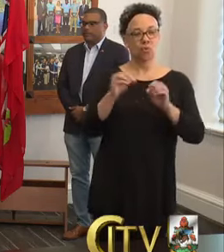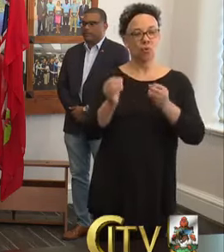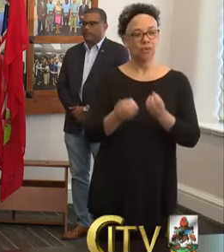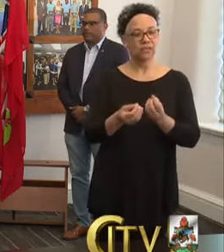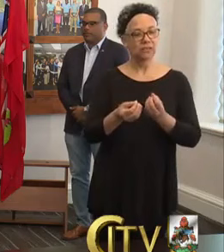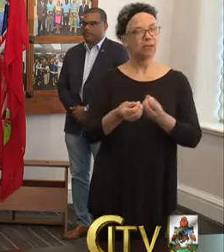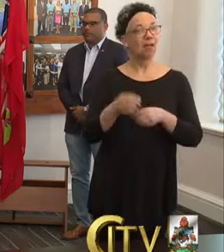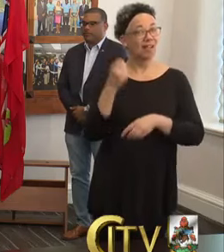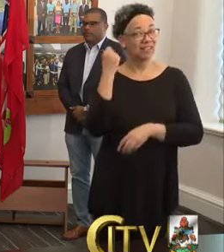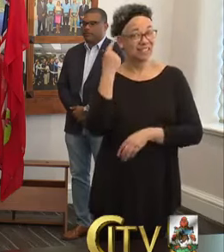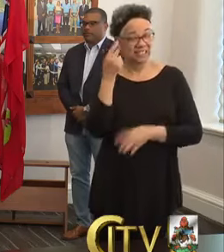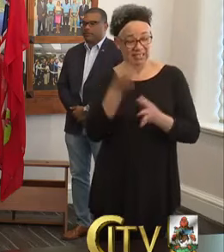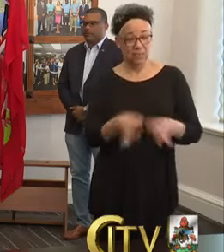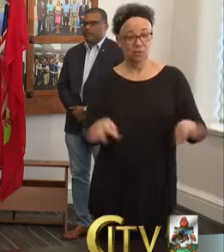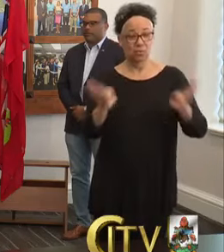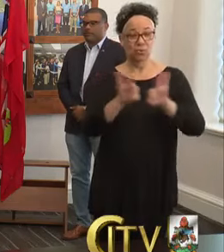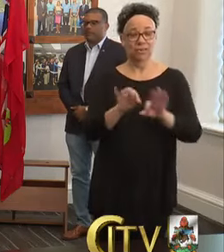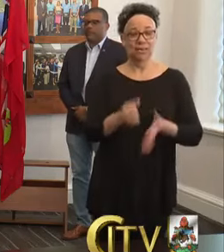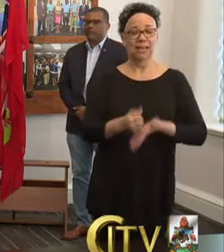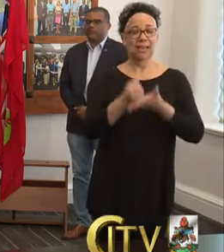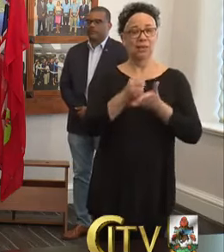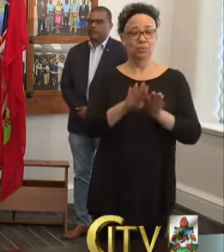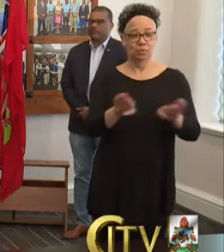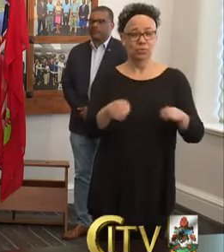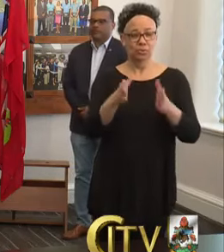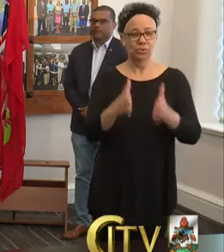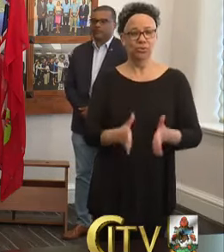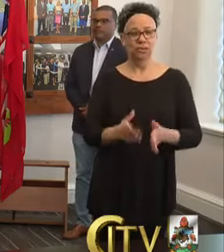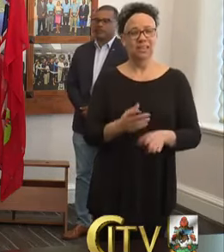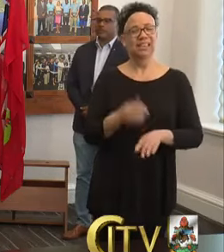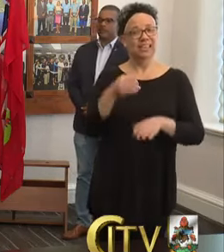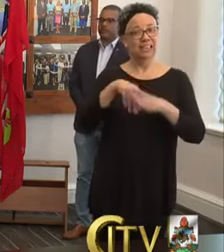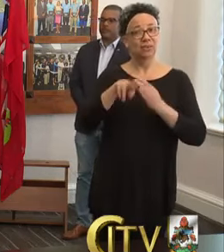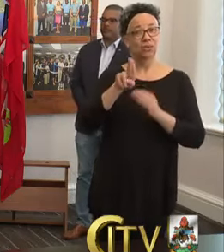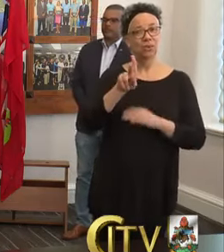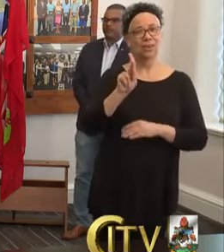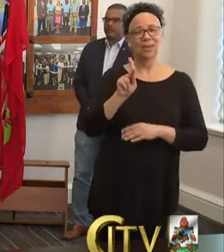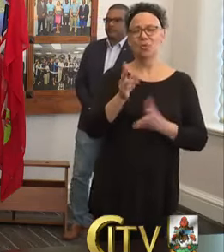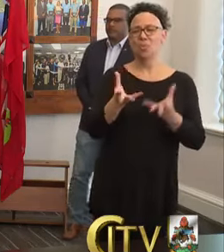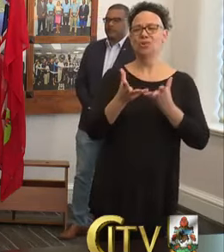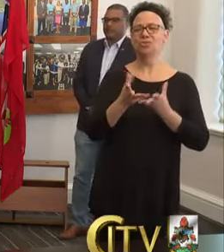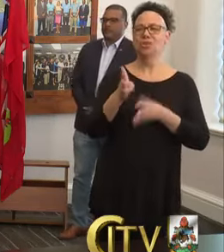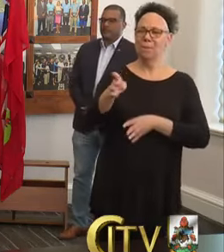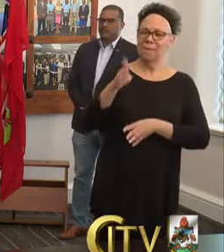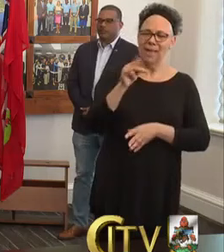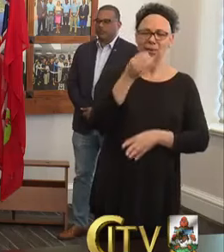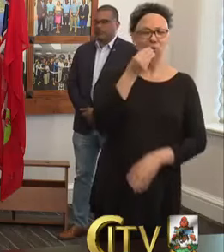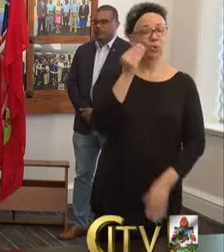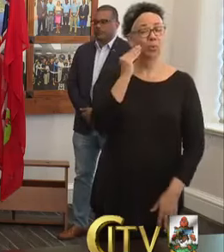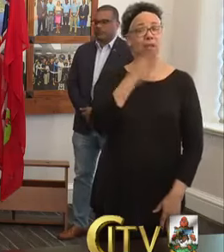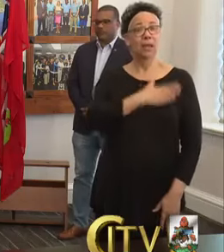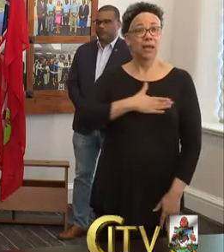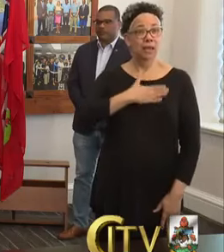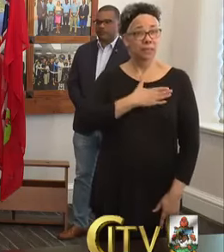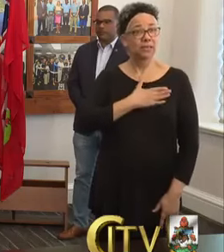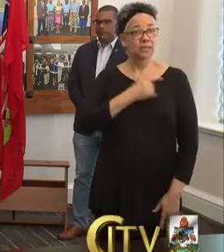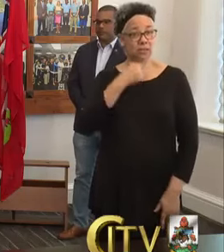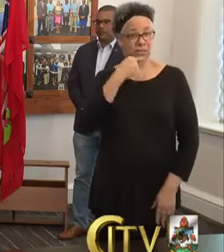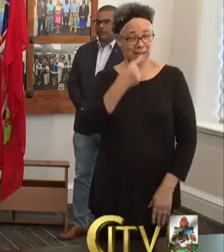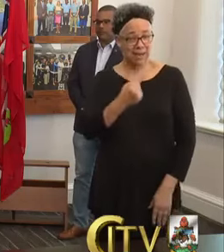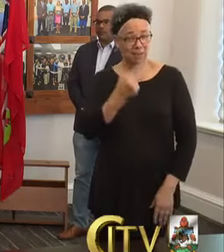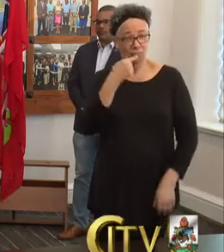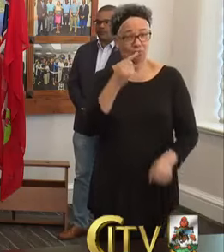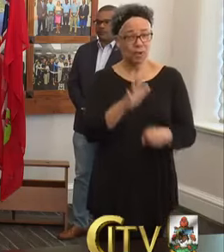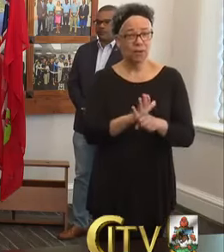and others in the UK who want to get back home. So I am pleased to be able to confirm that the UK